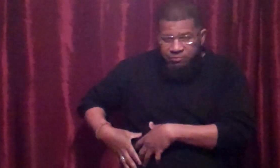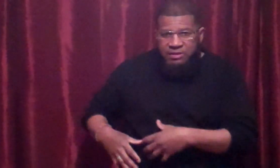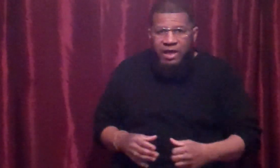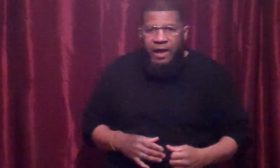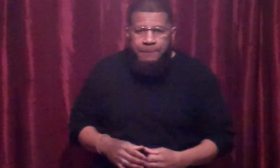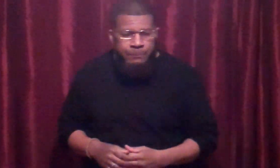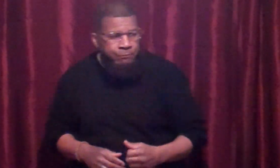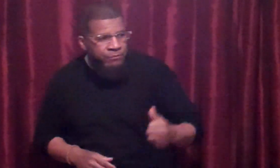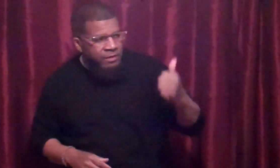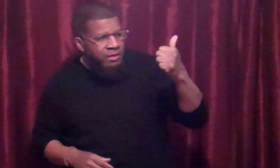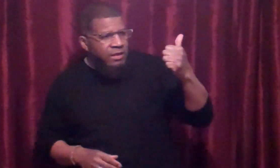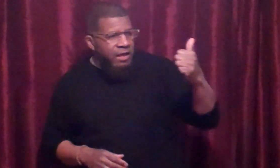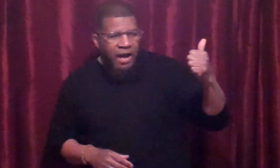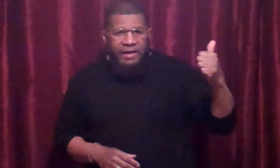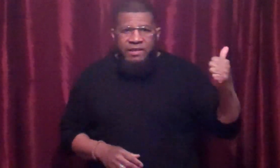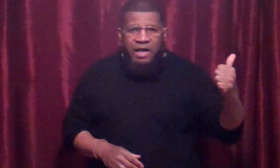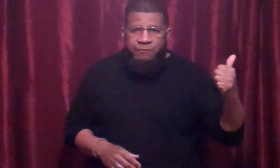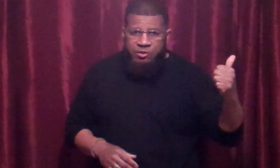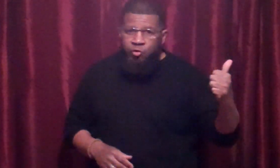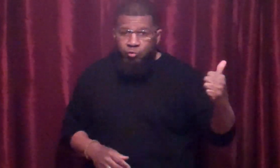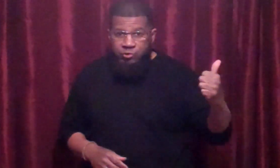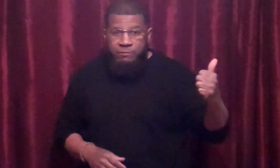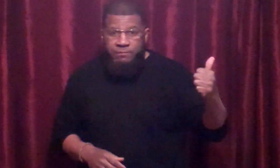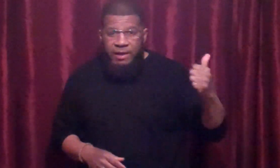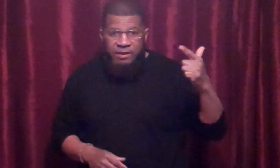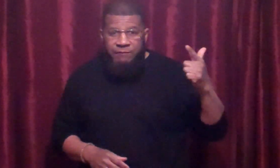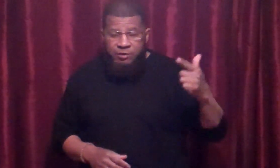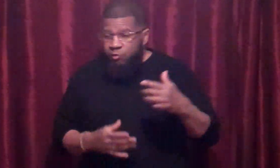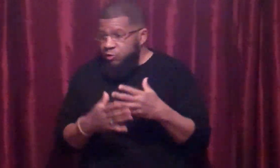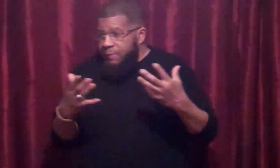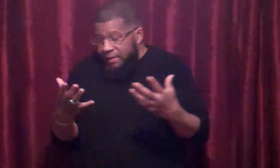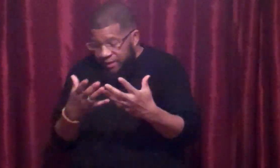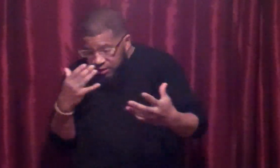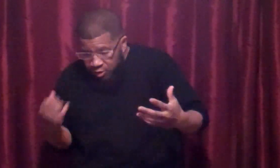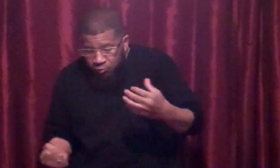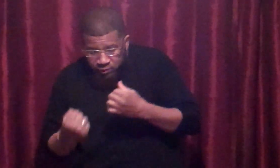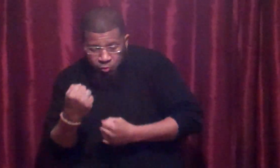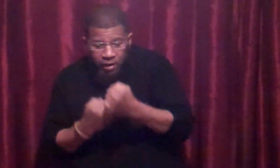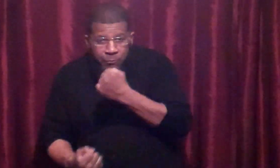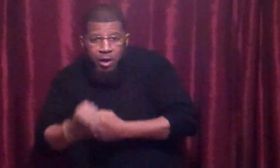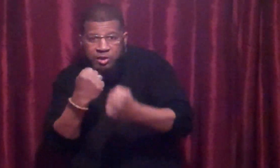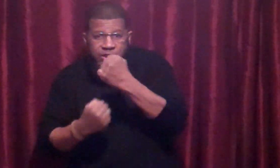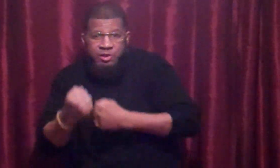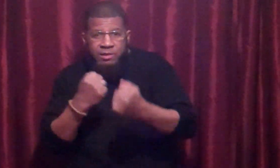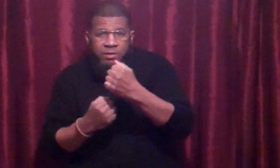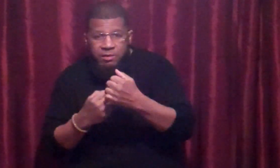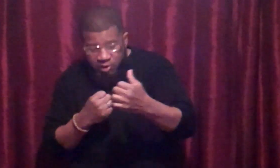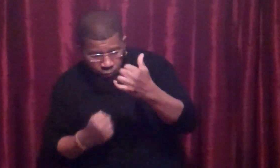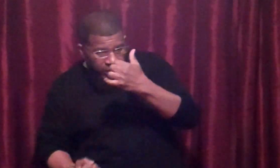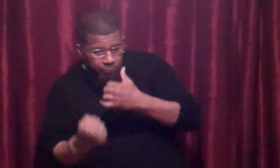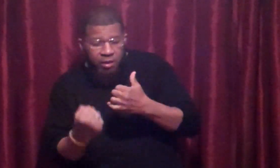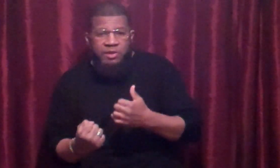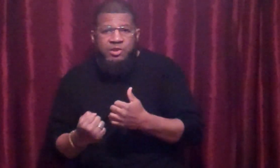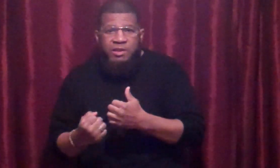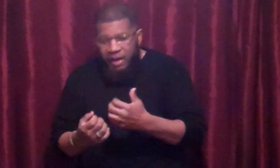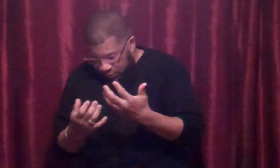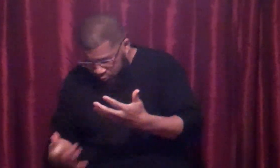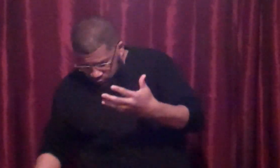my side. I didn't have the tools. I didn't have the tools back then. You know, you want to punch. You just want to punch. I couldn't,